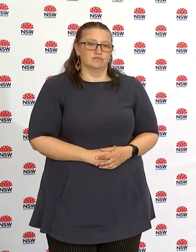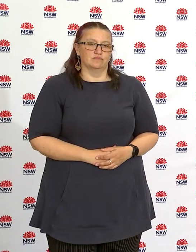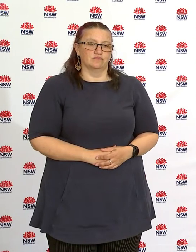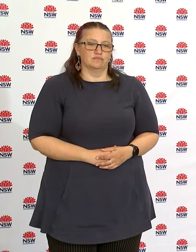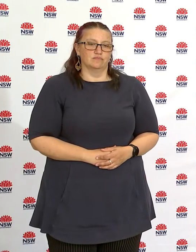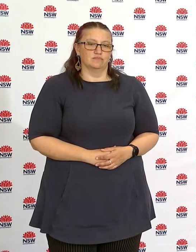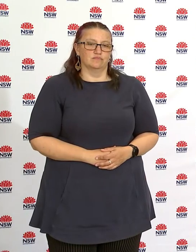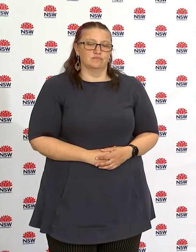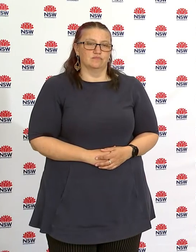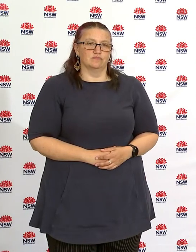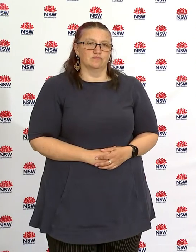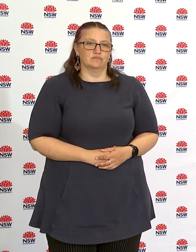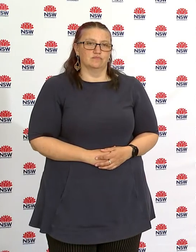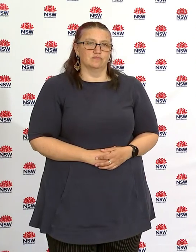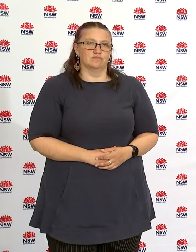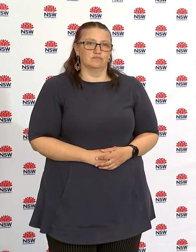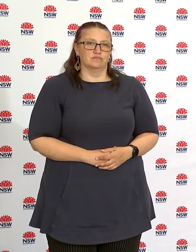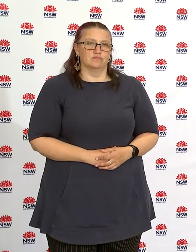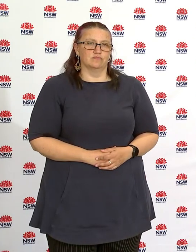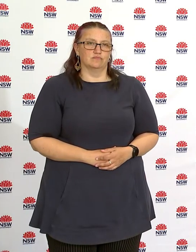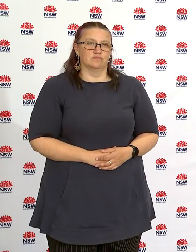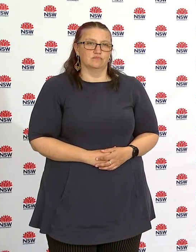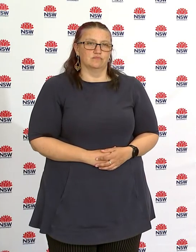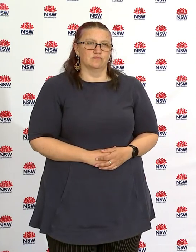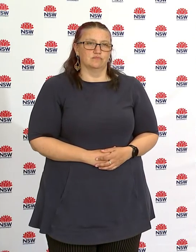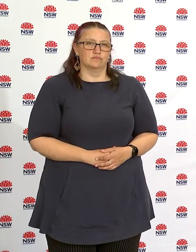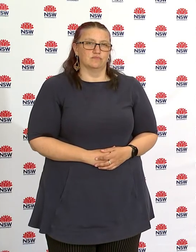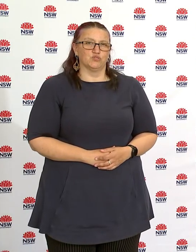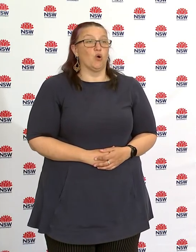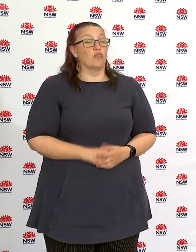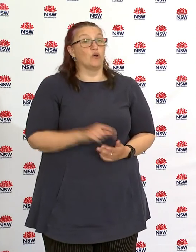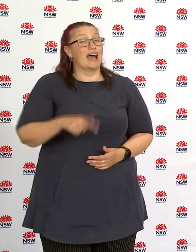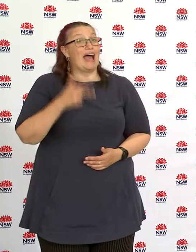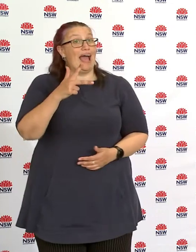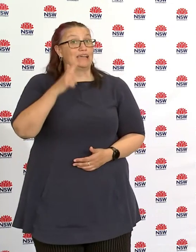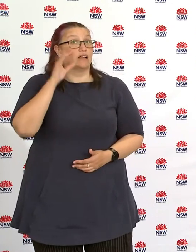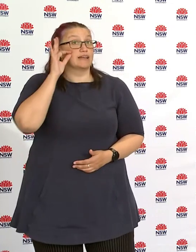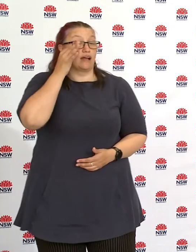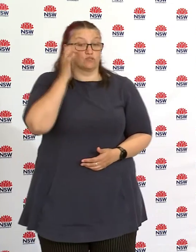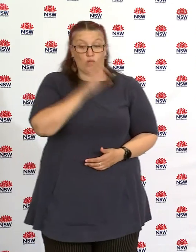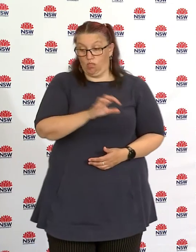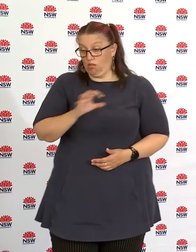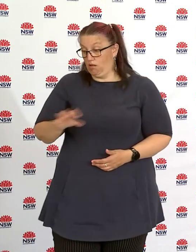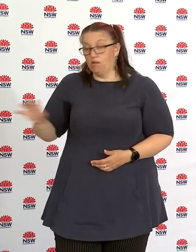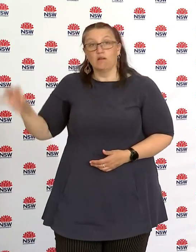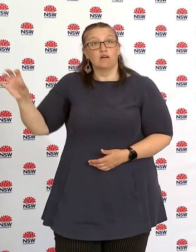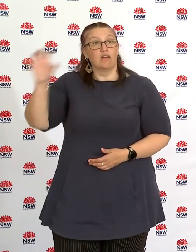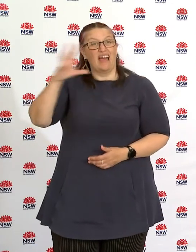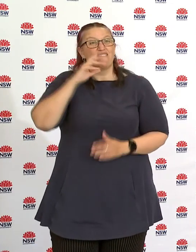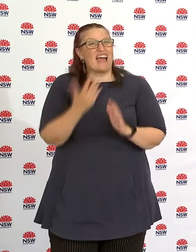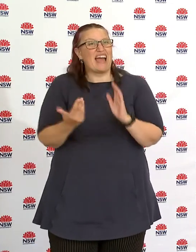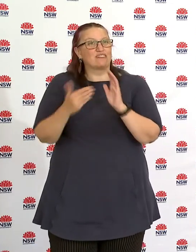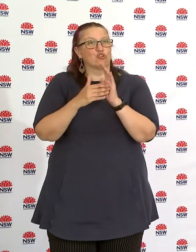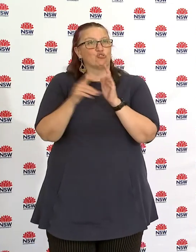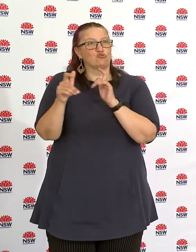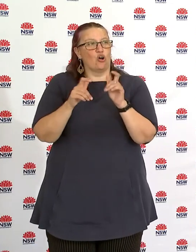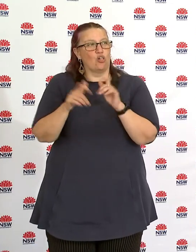movements in relation to the new designated areas in order to add a additional control